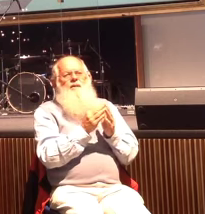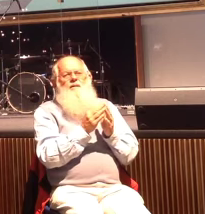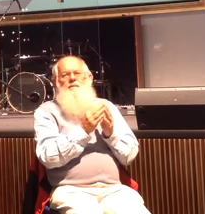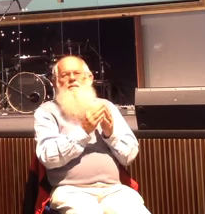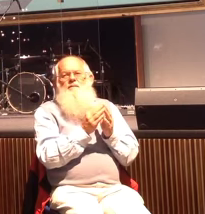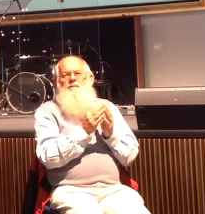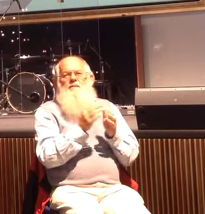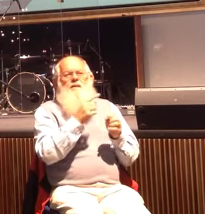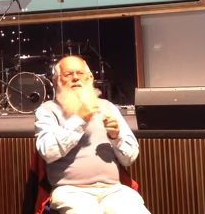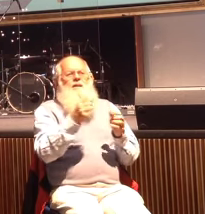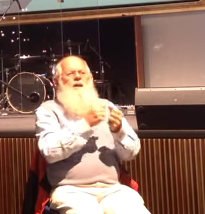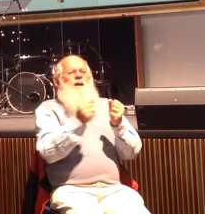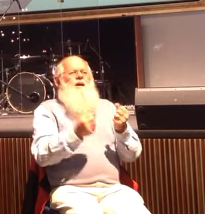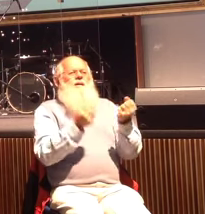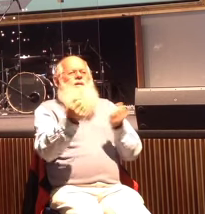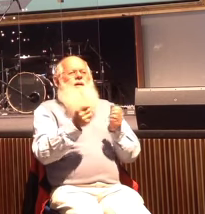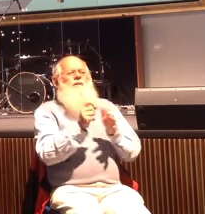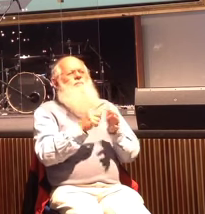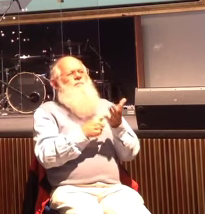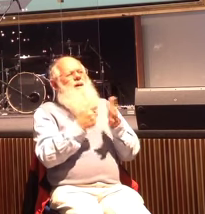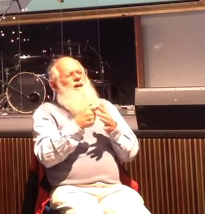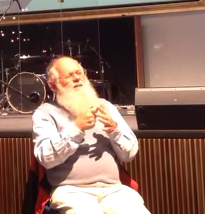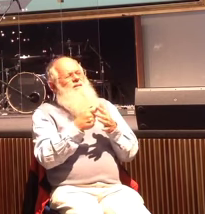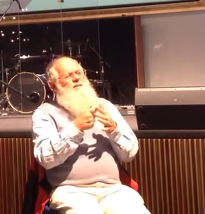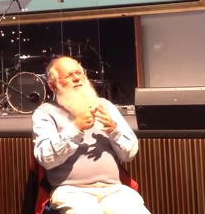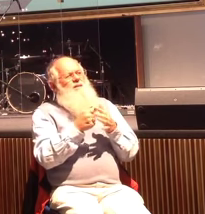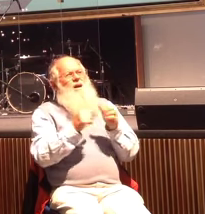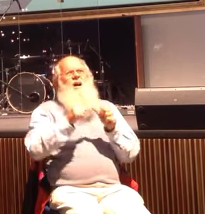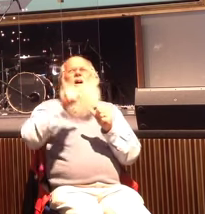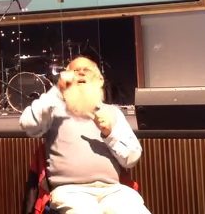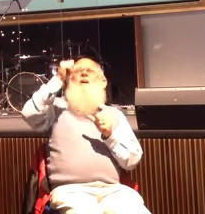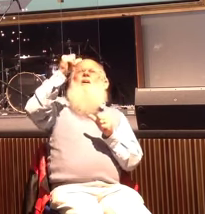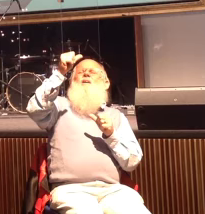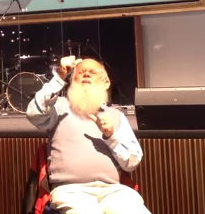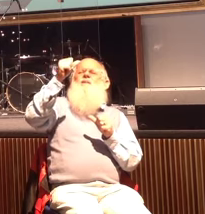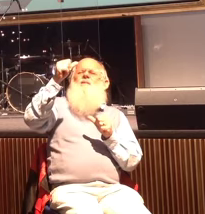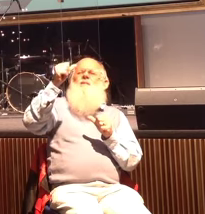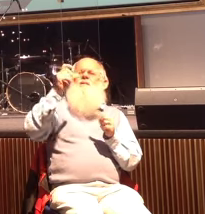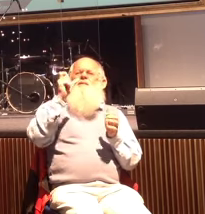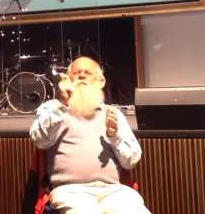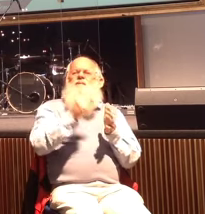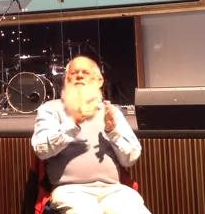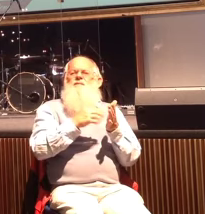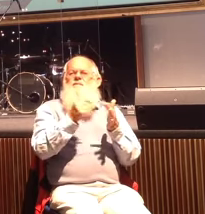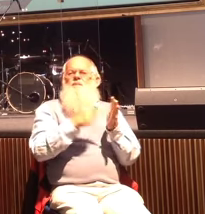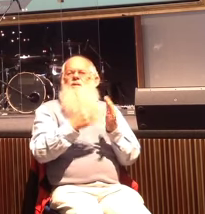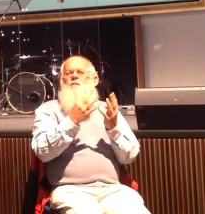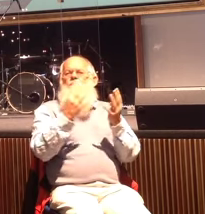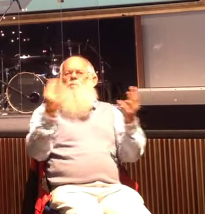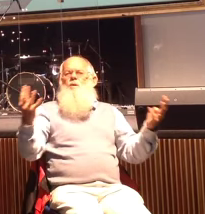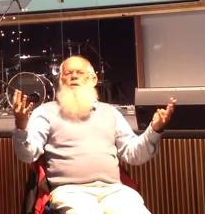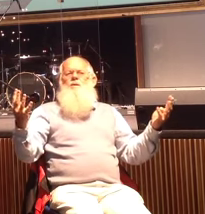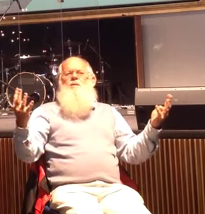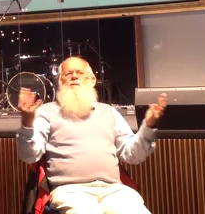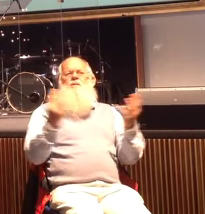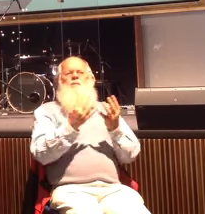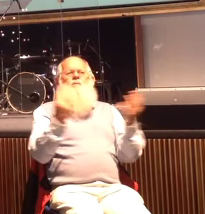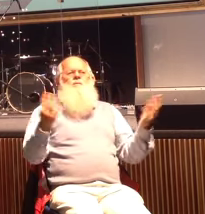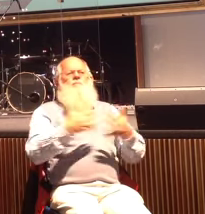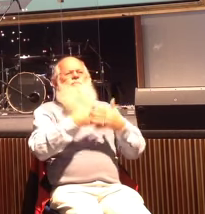our car park. And then there's this high, about six metre high, cement walls that has a large warehouse that's